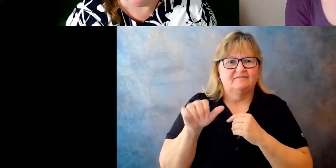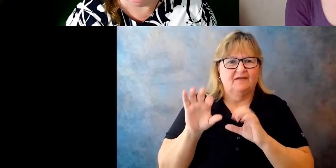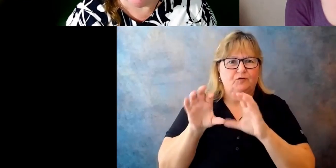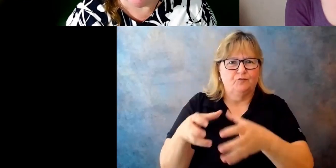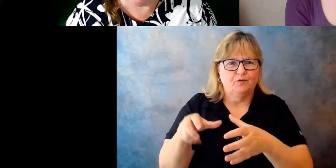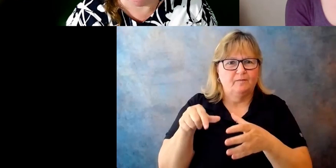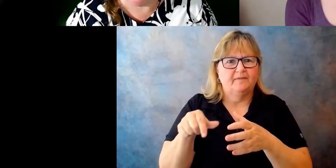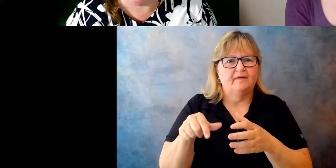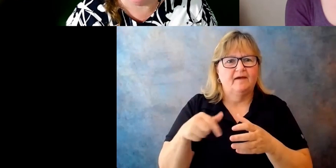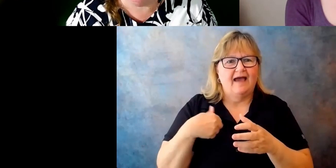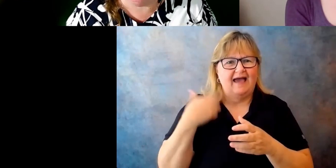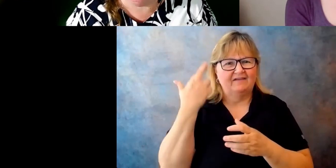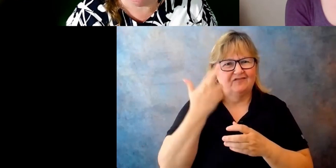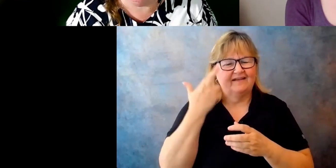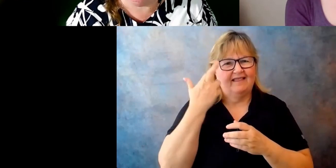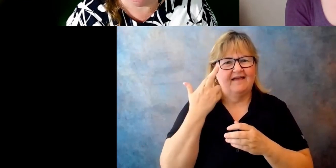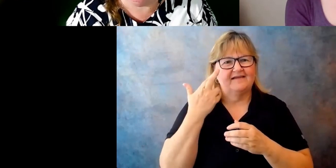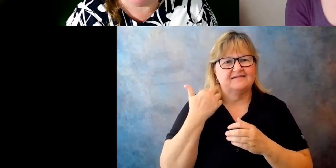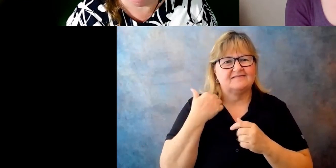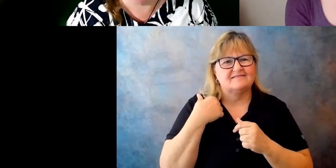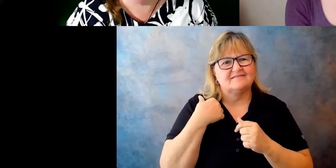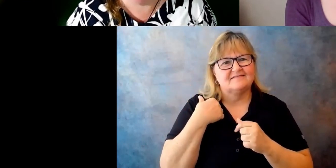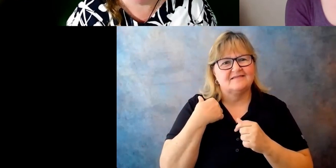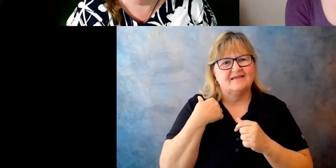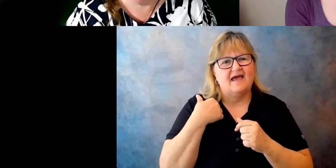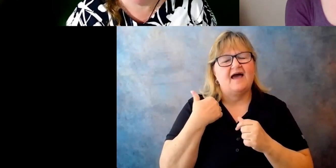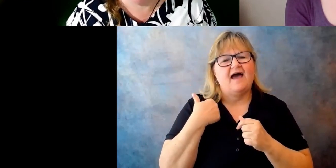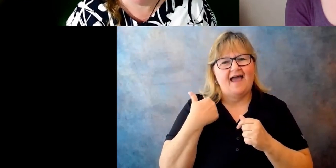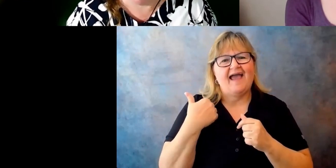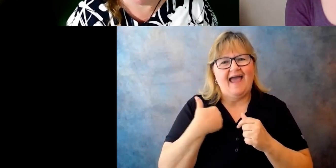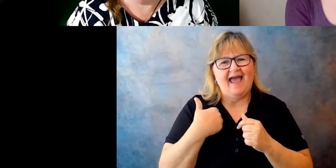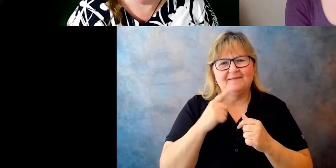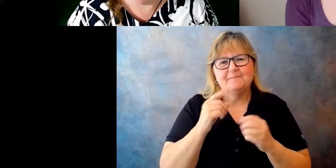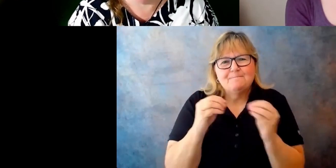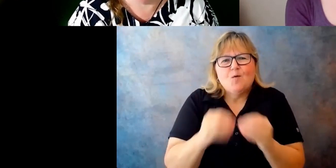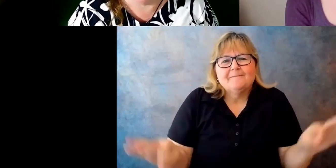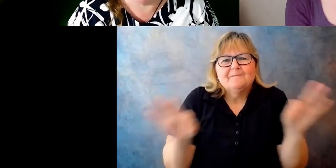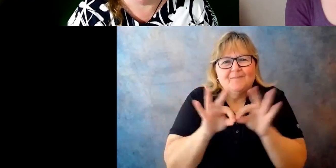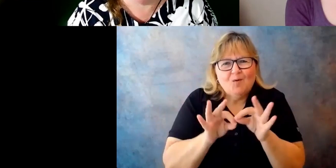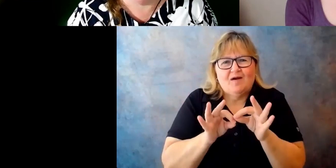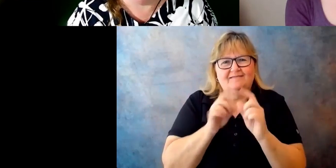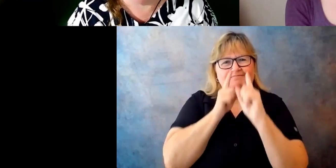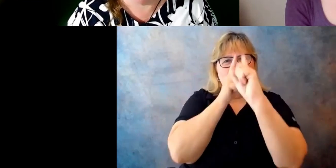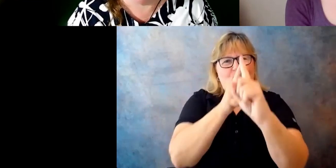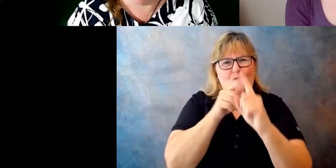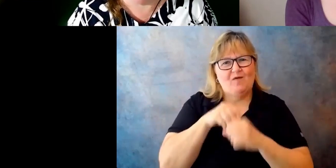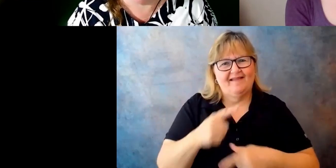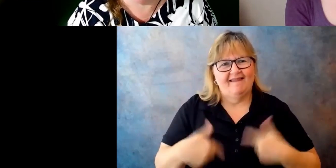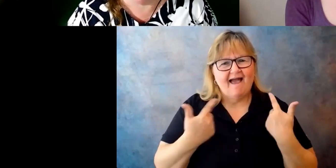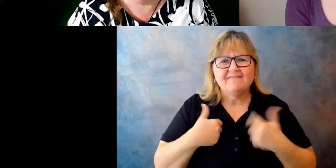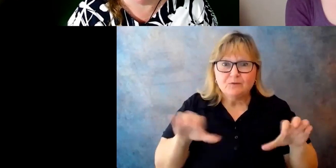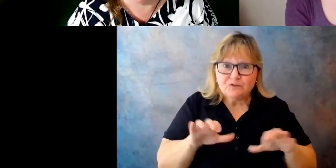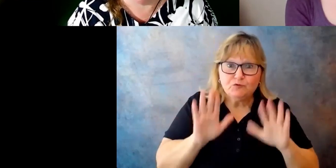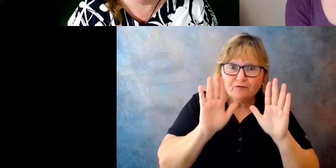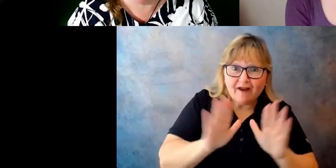you know, I had a much bigger mission in life. I was doing great things for military families